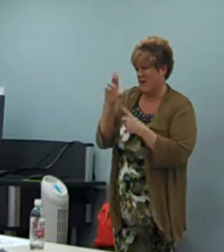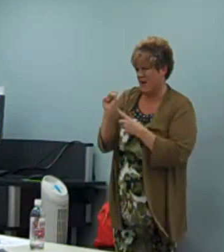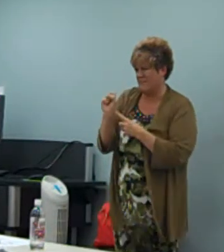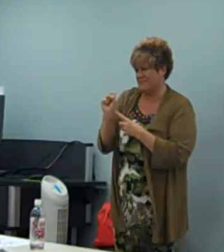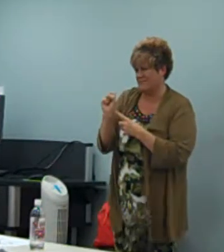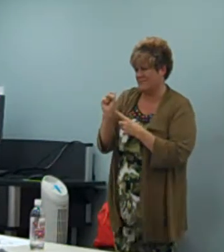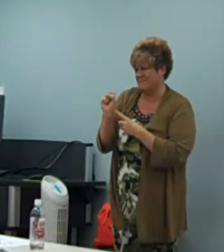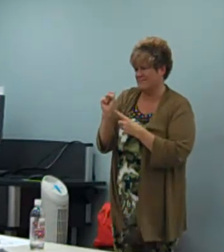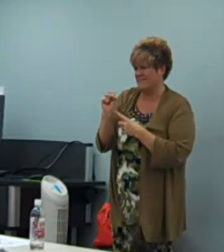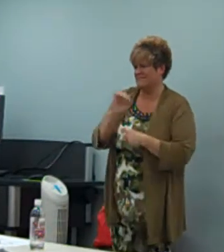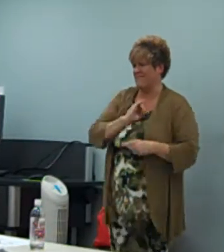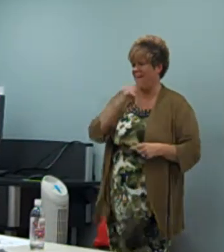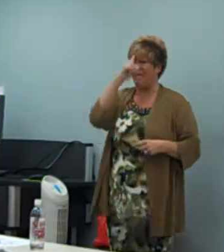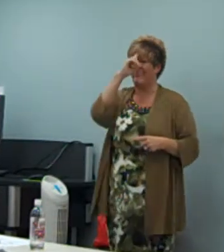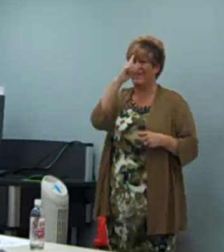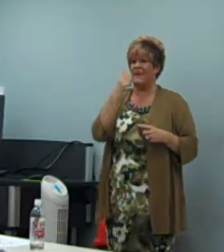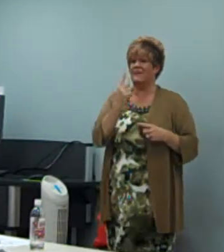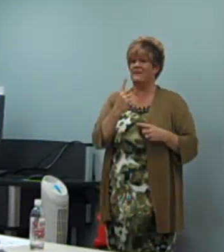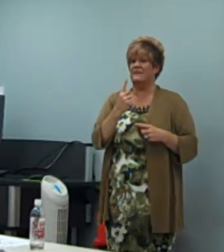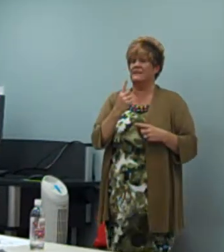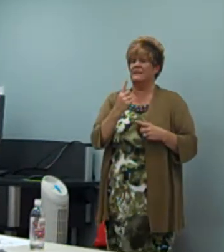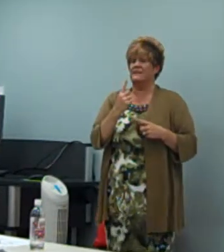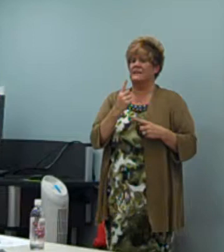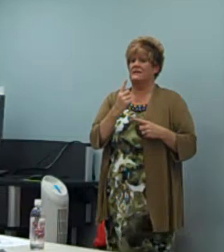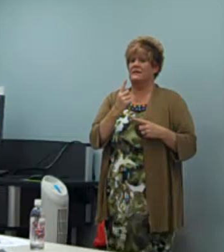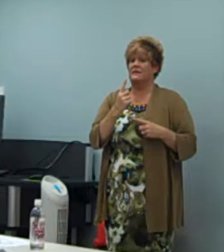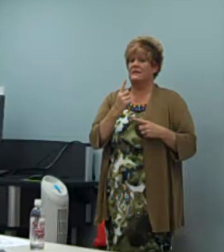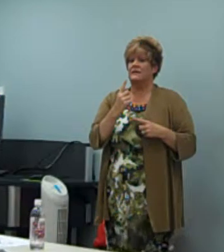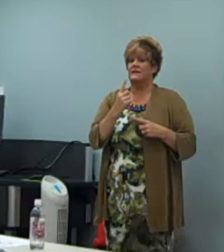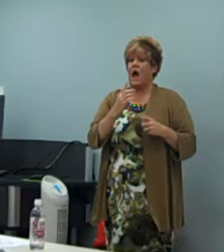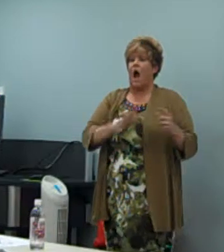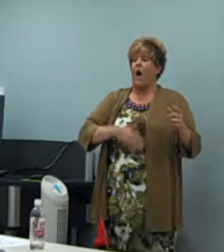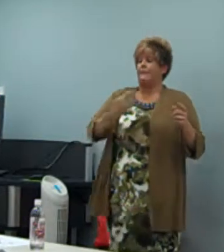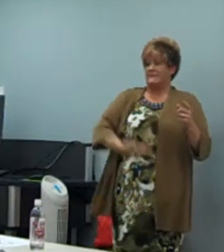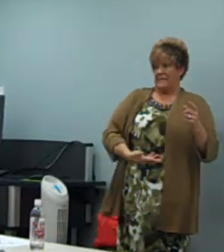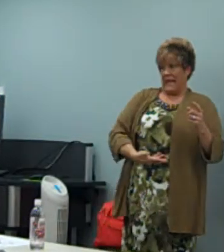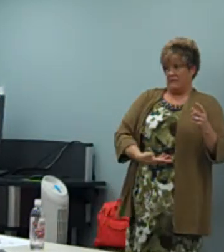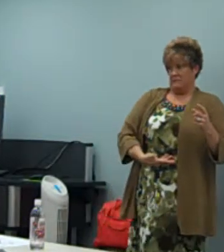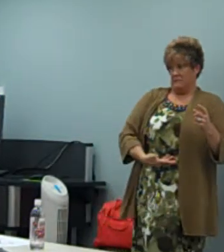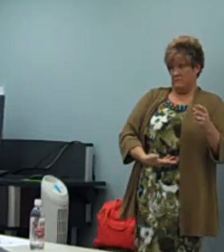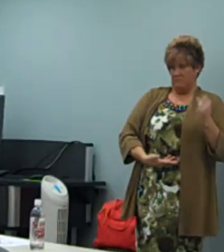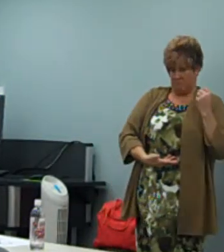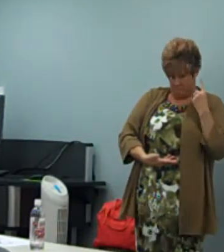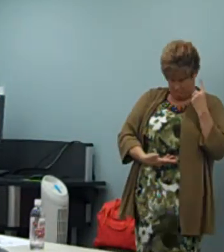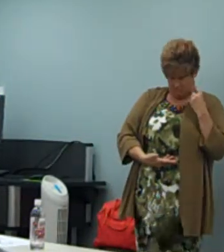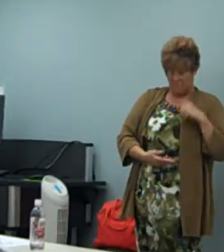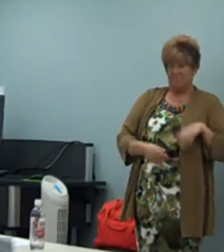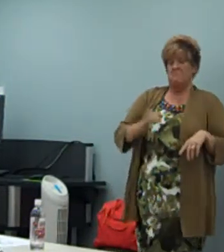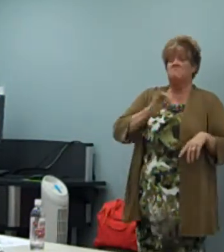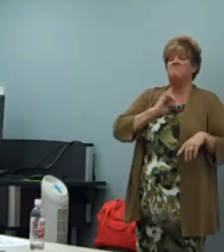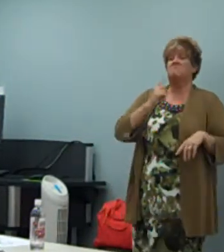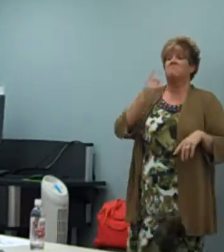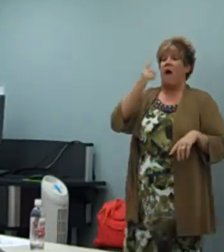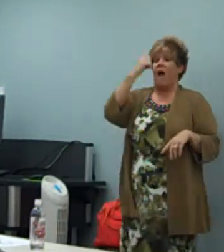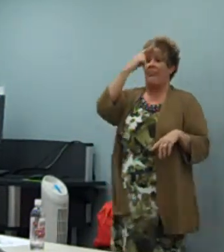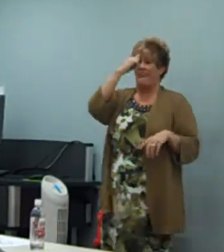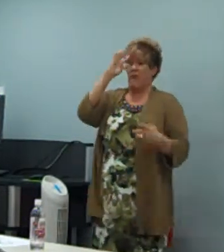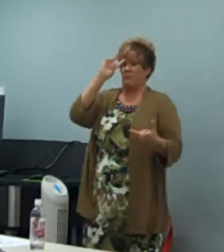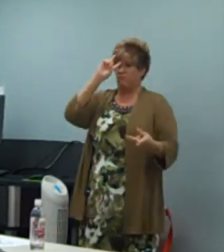And I don't think the disappointing factor really happens in VRS. I can, it only happens in VRS.